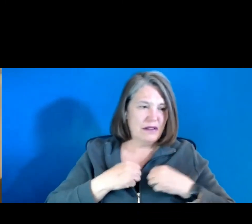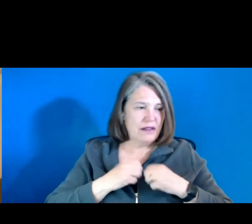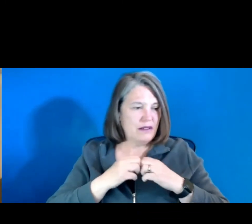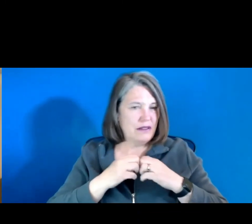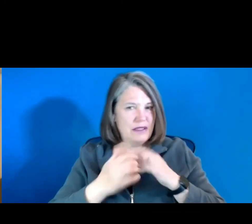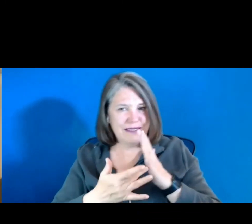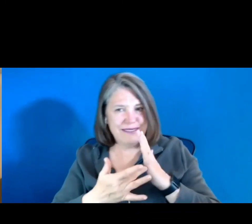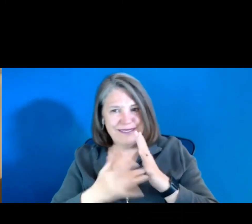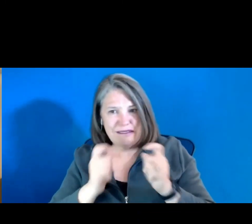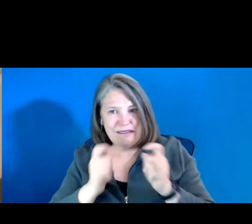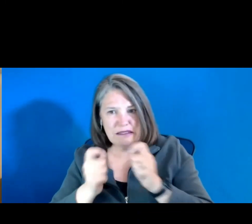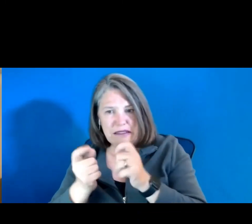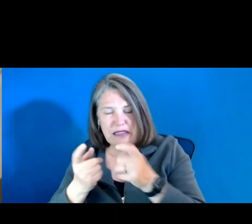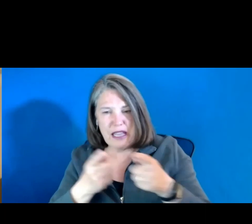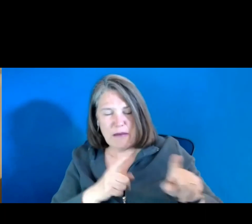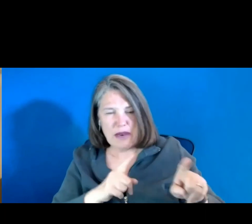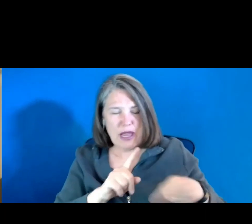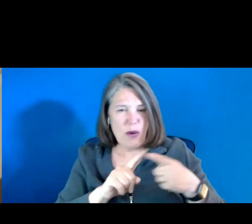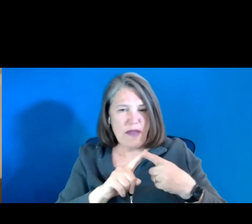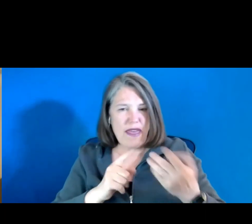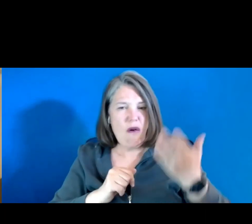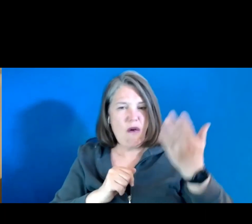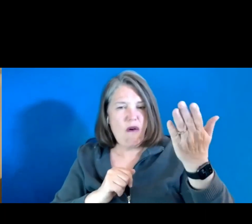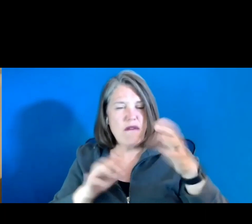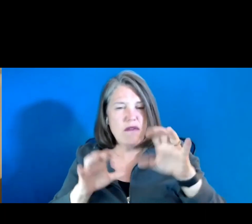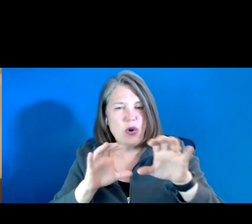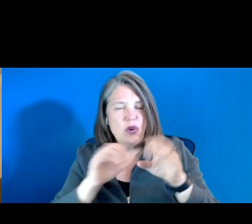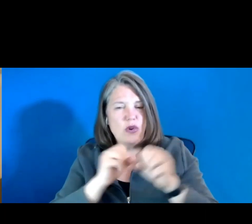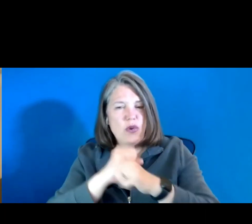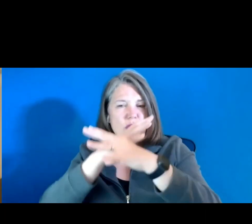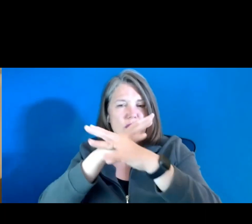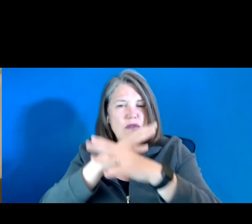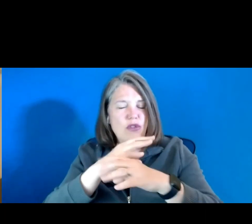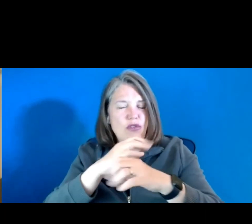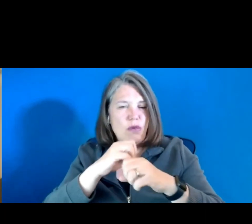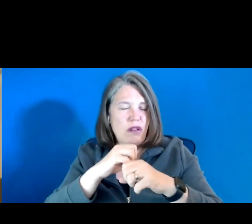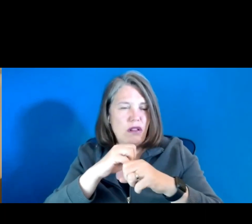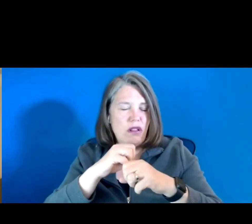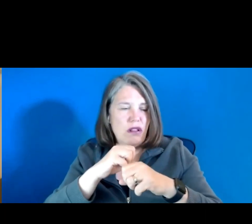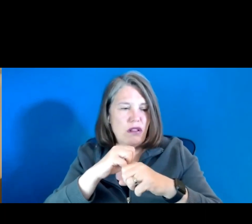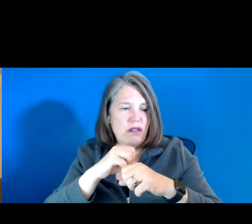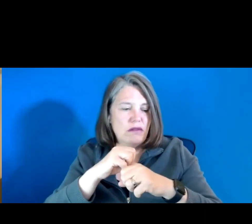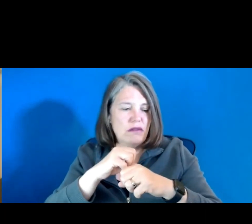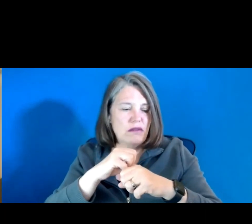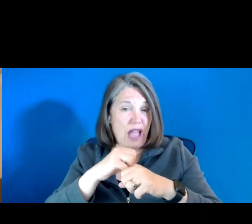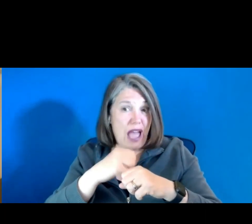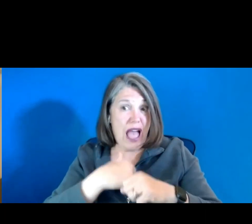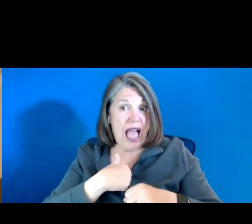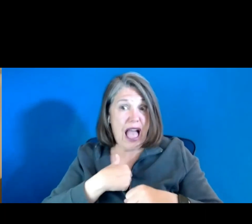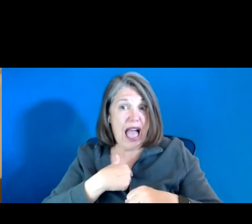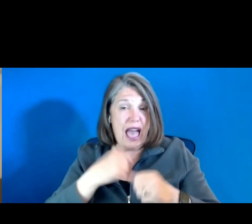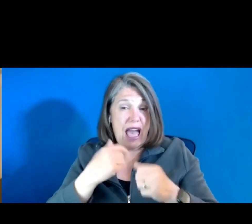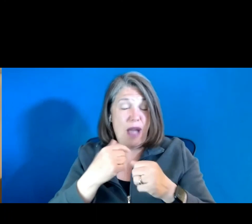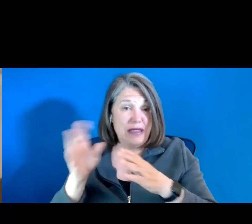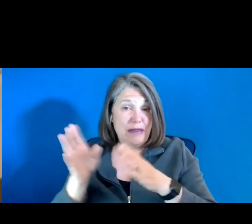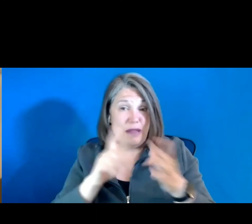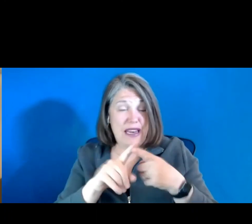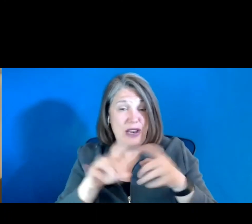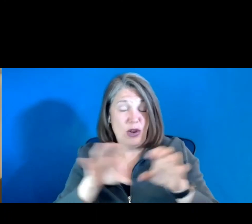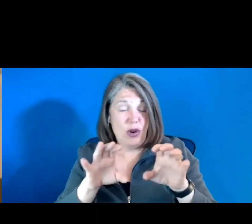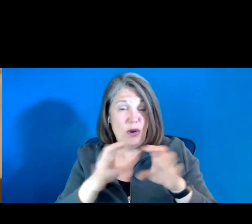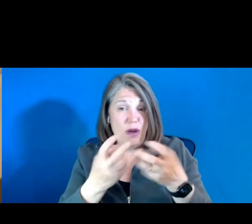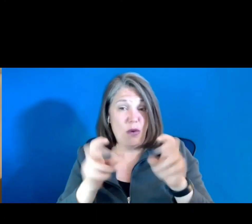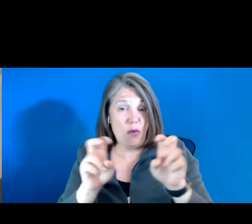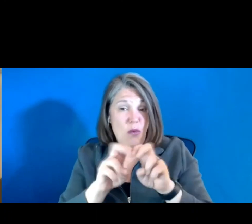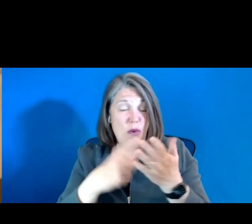changes, uh, when they offered to do the, the virtual, um, cause I was going to do a round table session. And so they, uh,